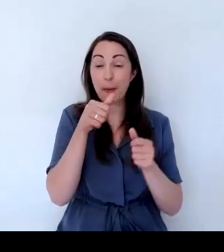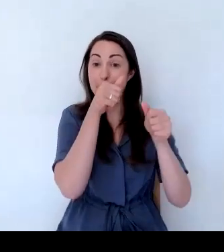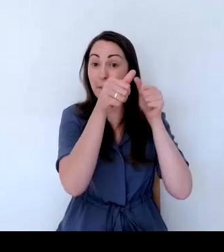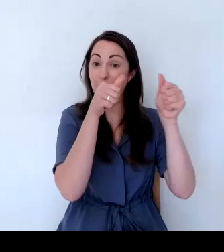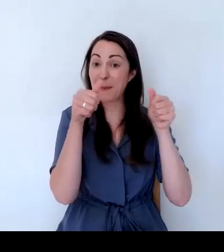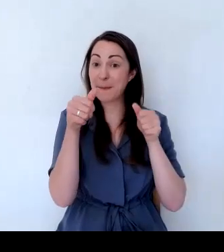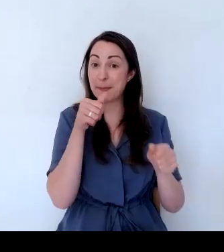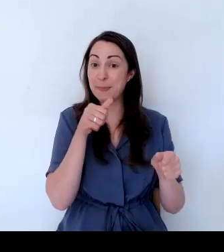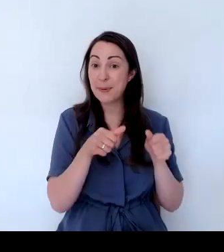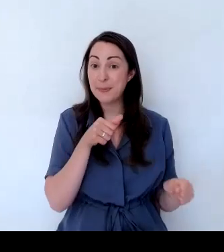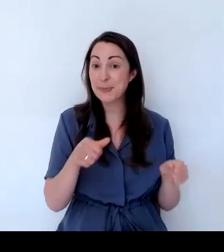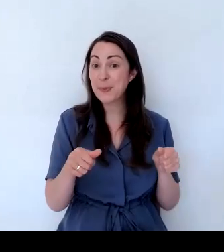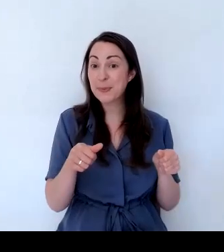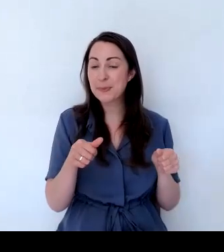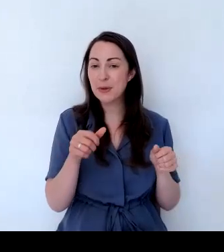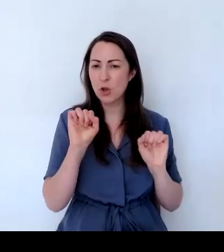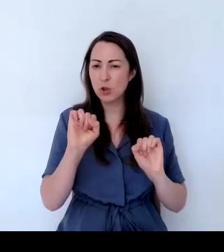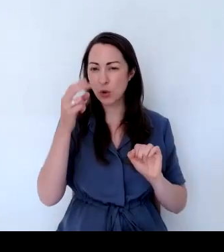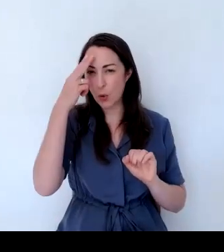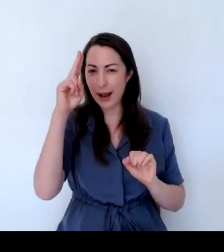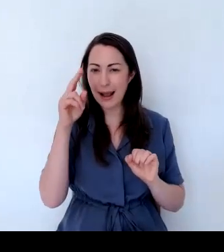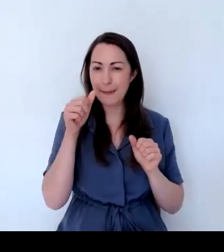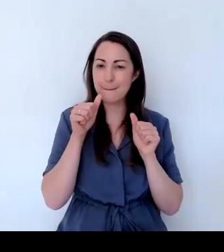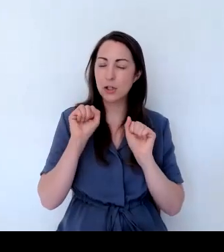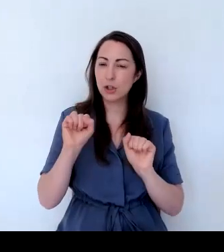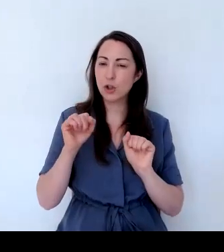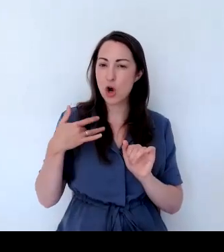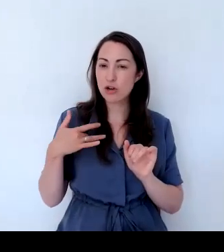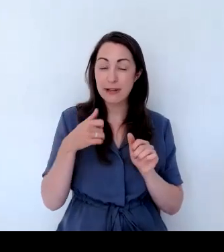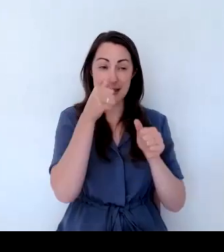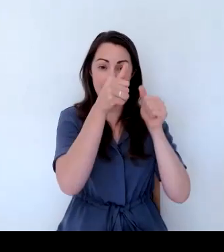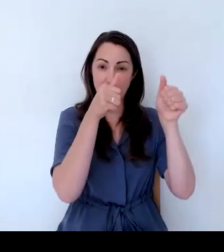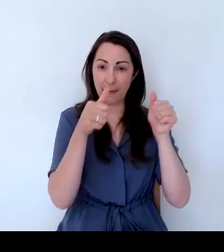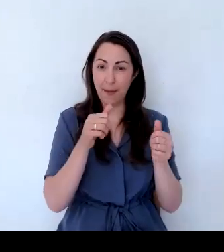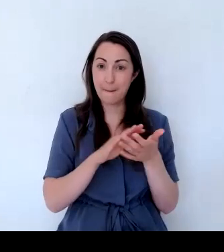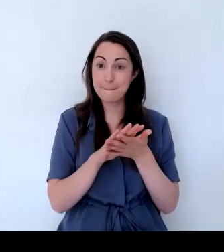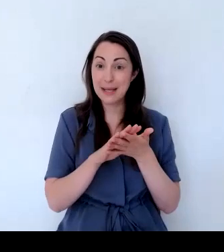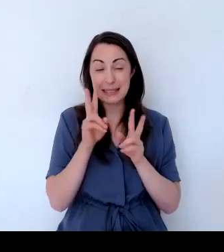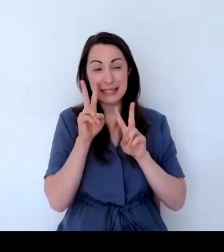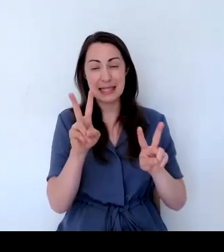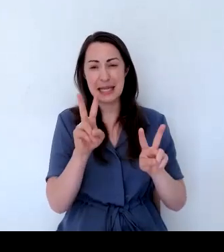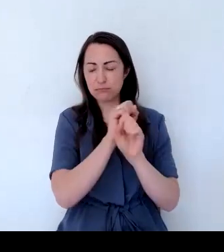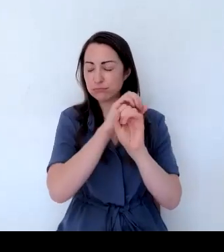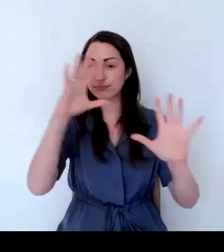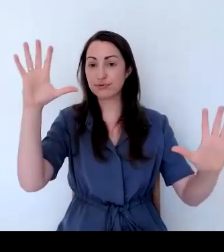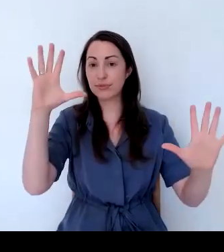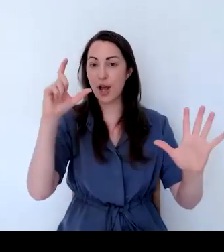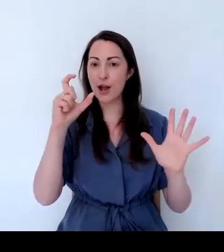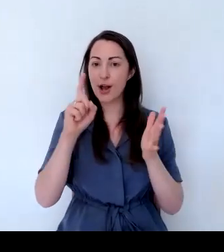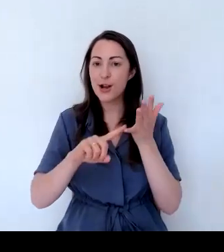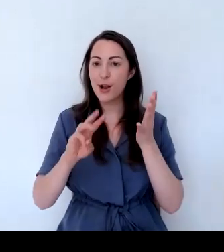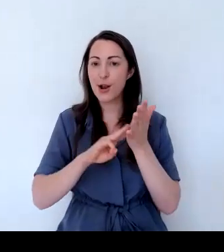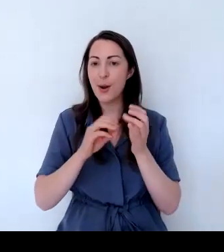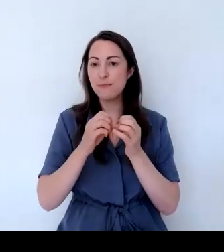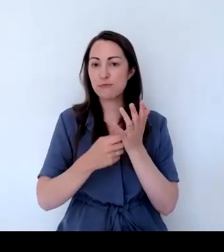have stepping stones for pollinators to travel along. So it'd be great if you've got any plant,